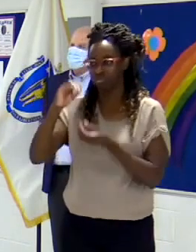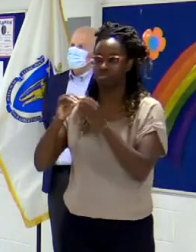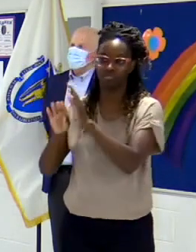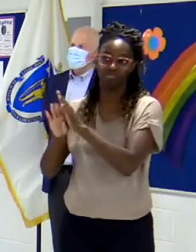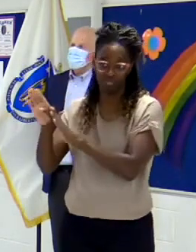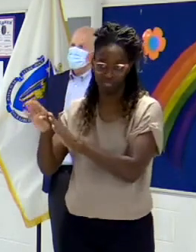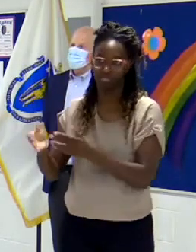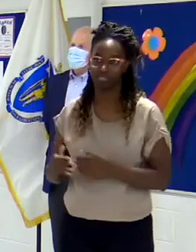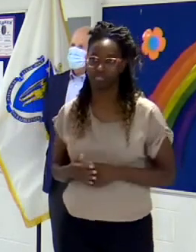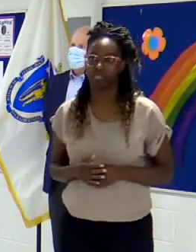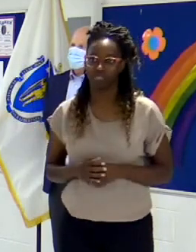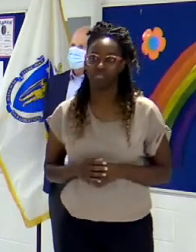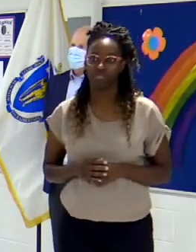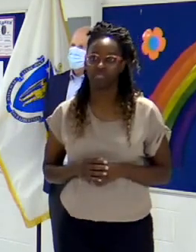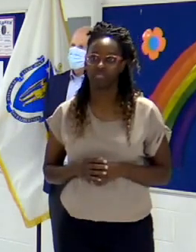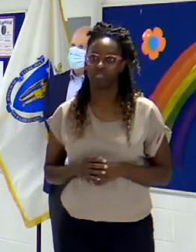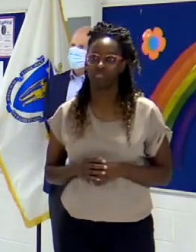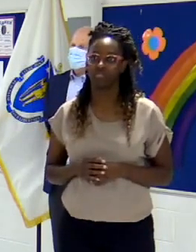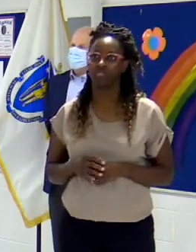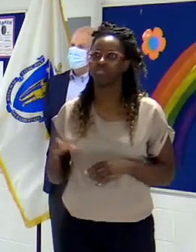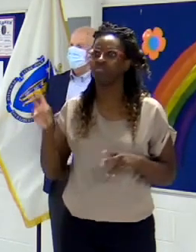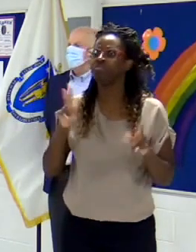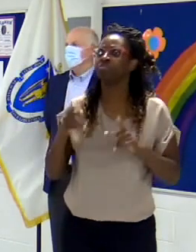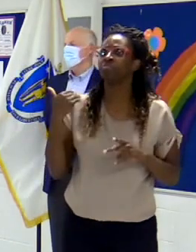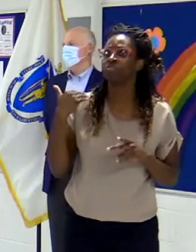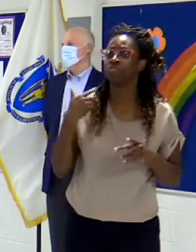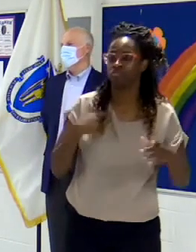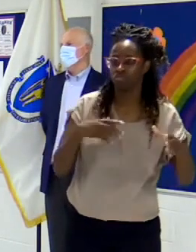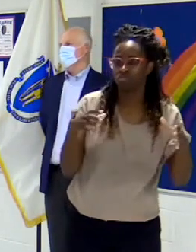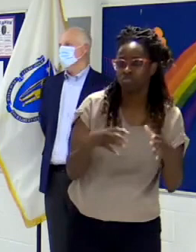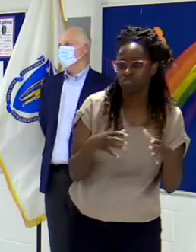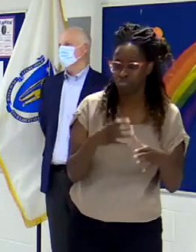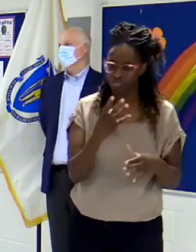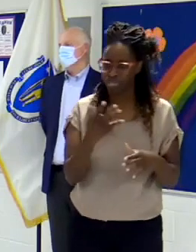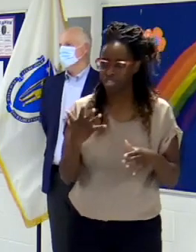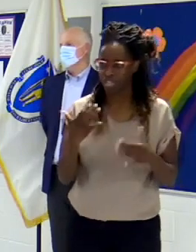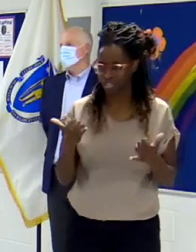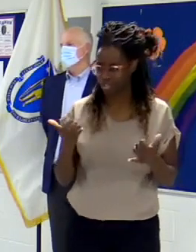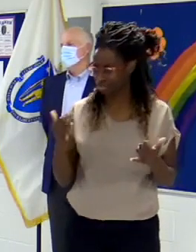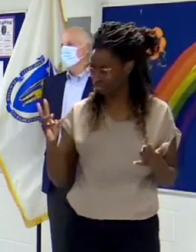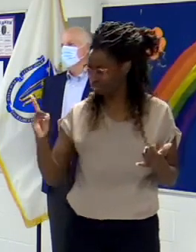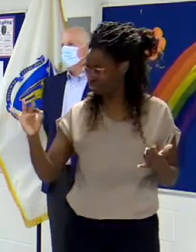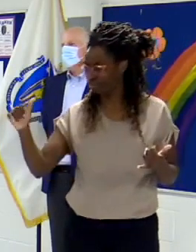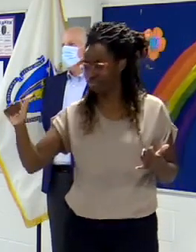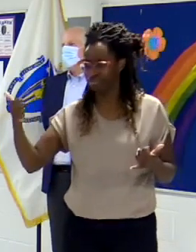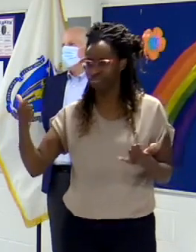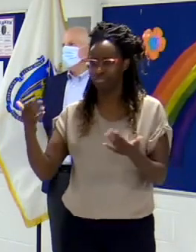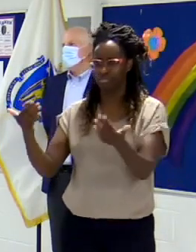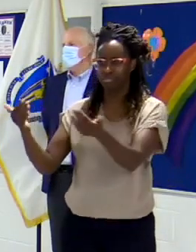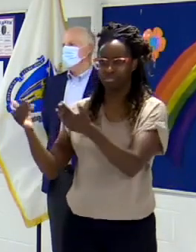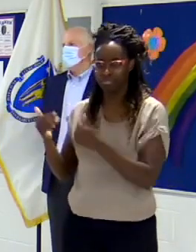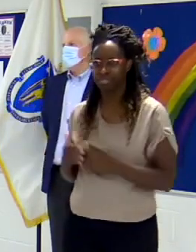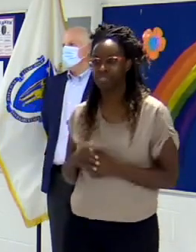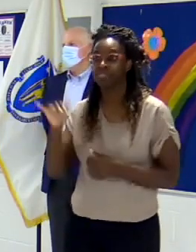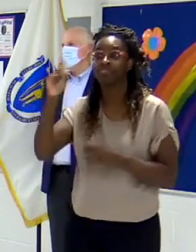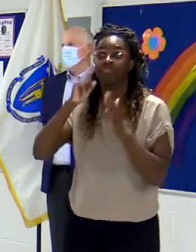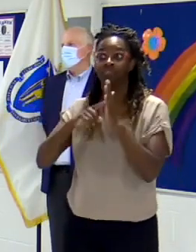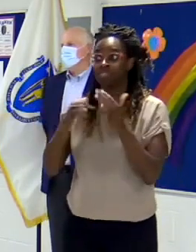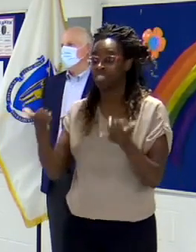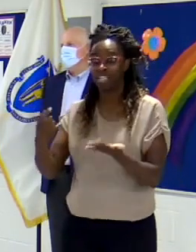people's social circles have gotten bigger. Take hockey, right? Youth hockey. The actual act of playing hockey,